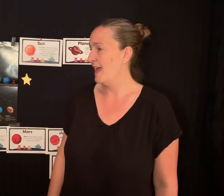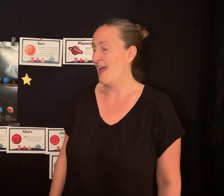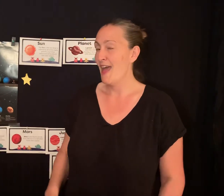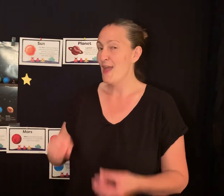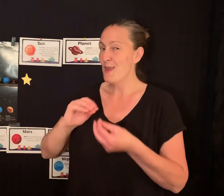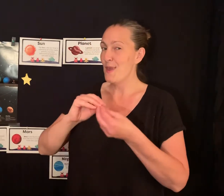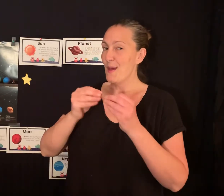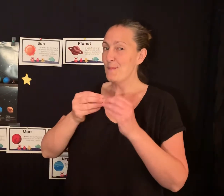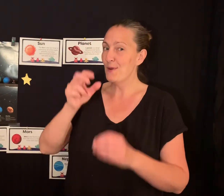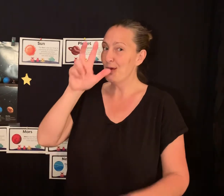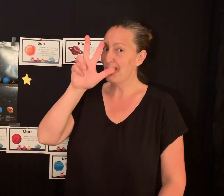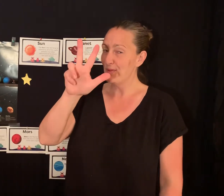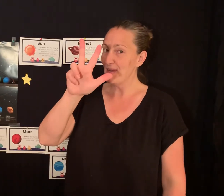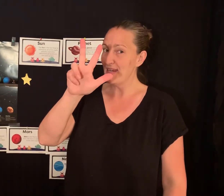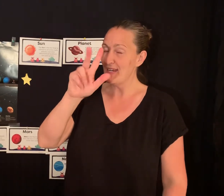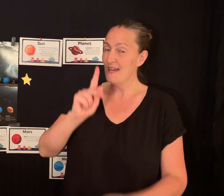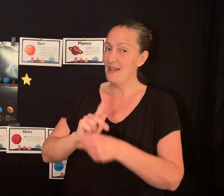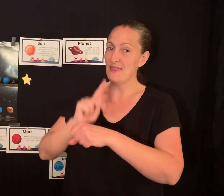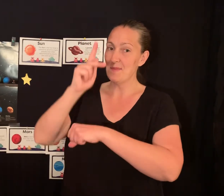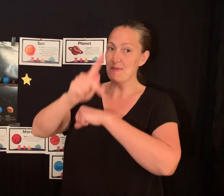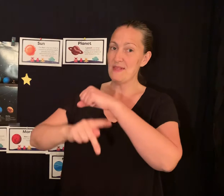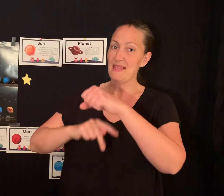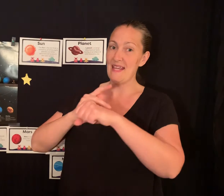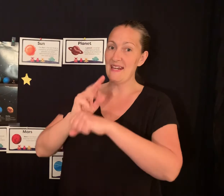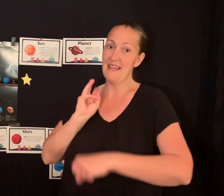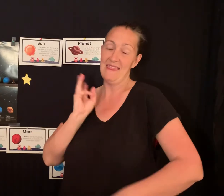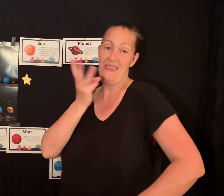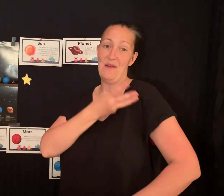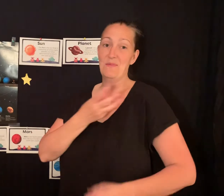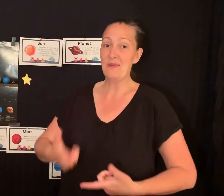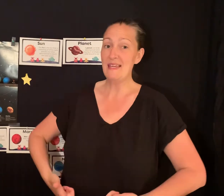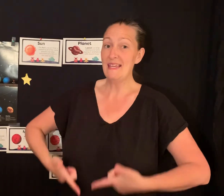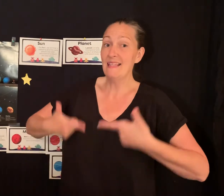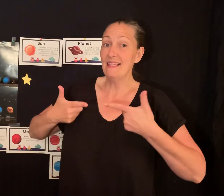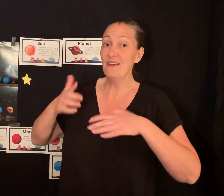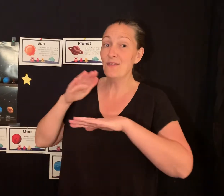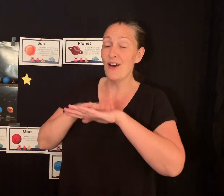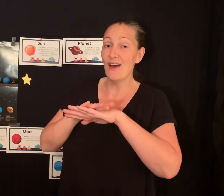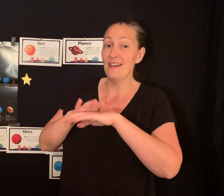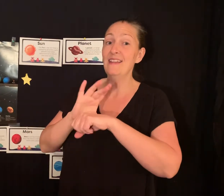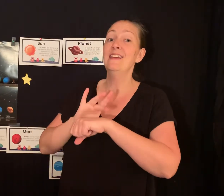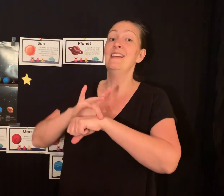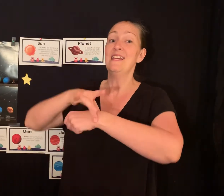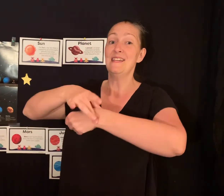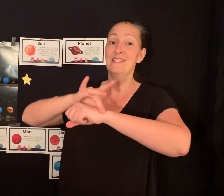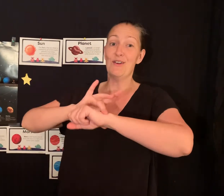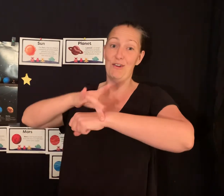Number three, the planet that we live on is Earth.